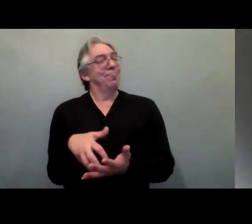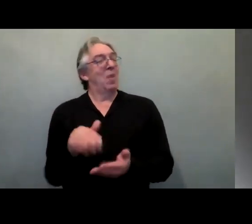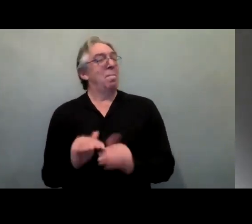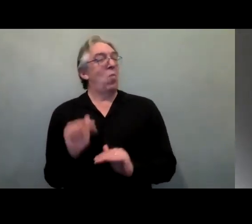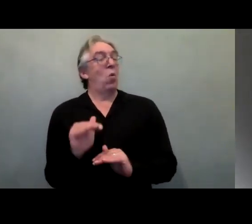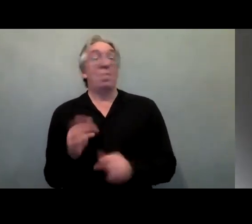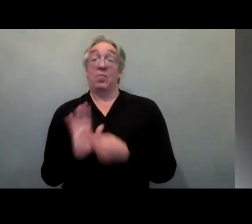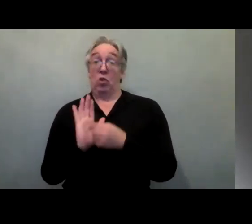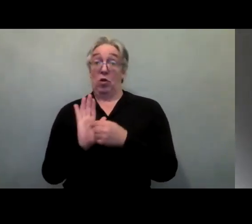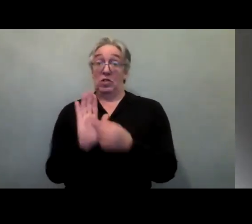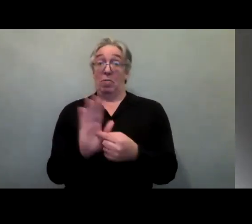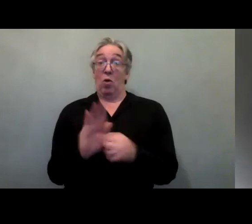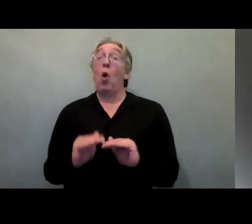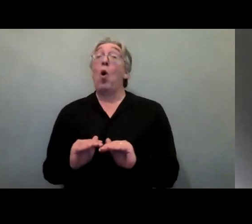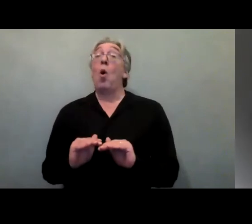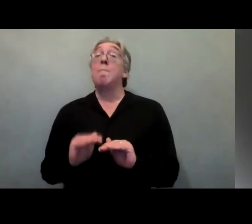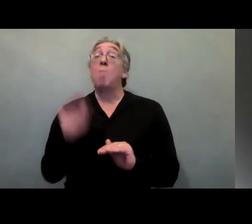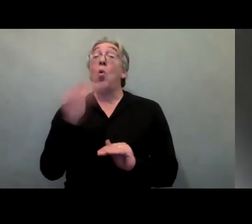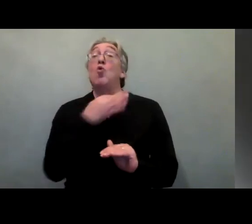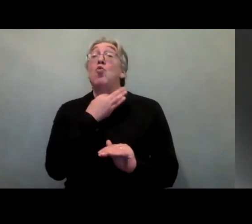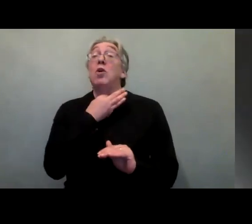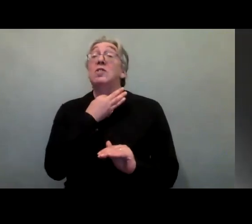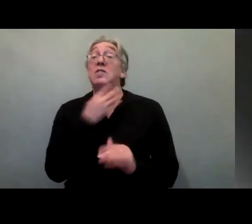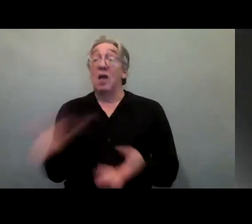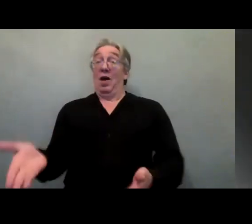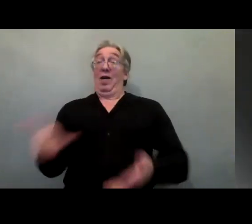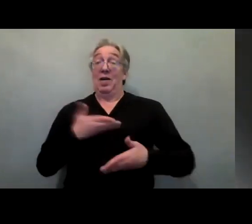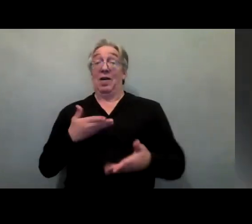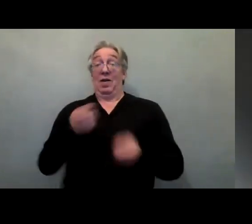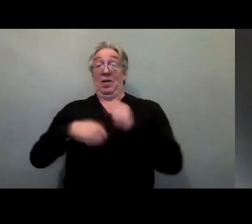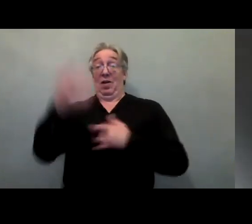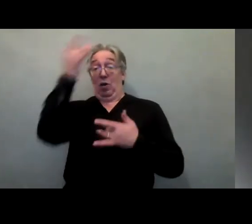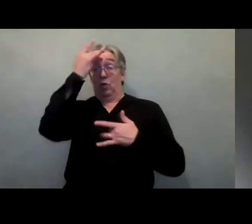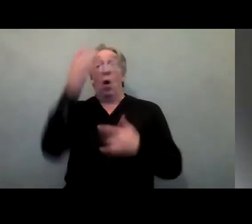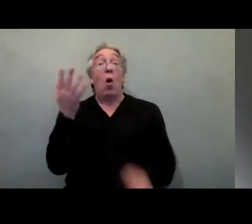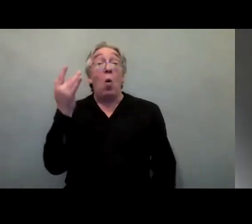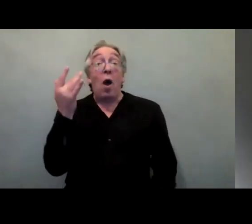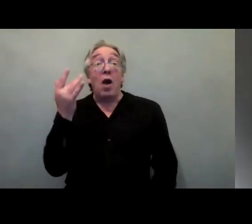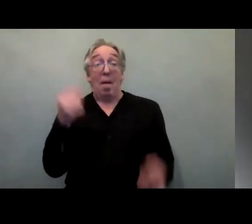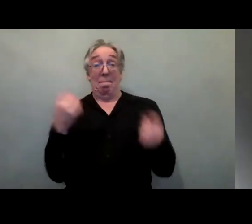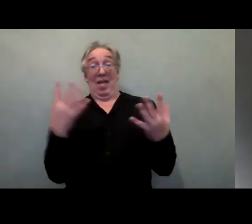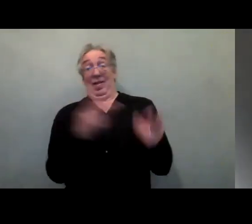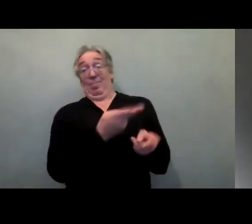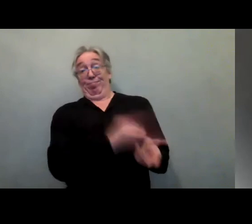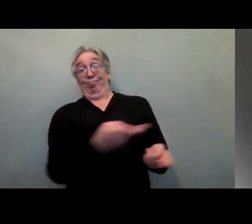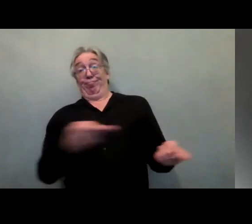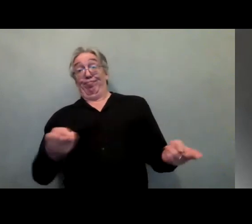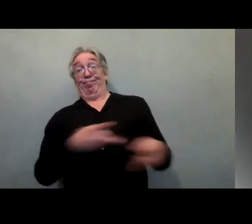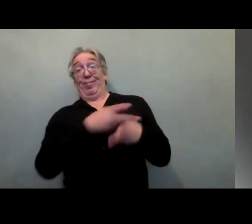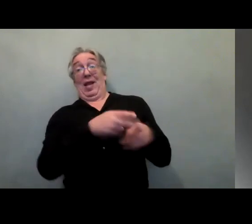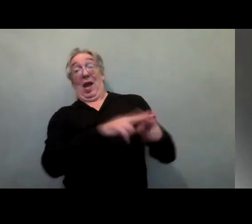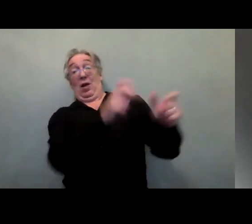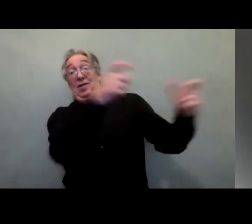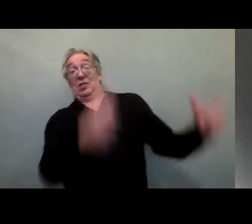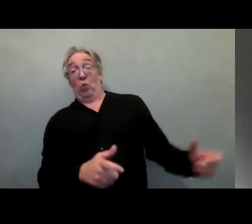are a higher risk of contracting the virus because they are more likely to live in congregate care and to be unable to practice prevention measures